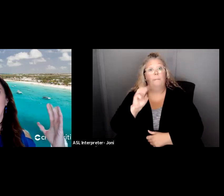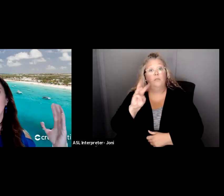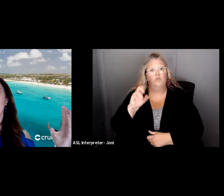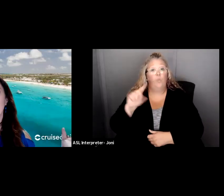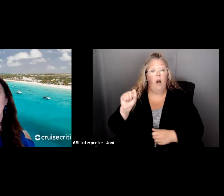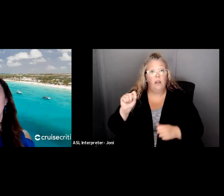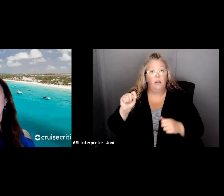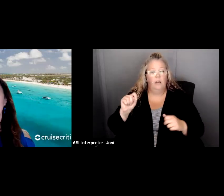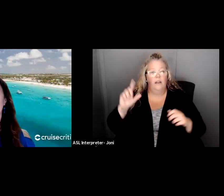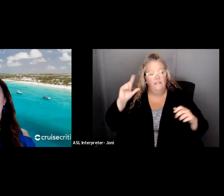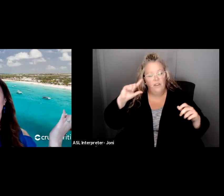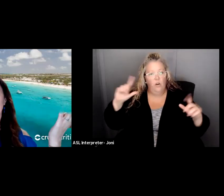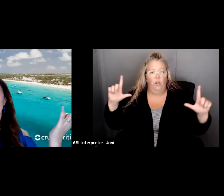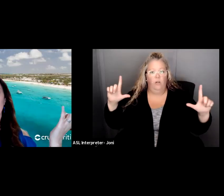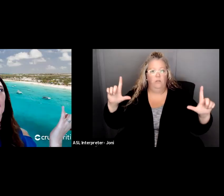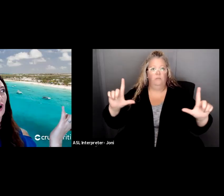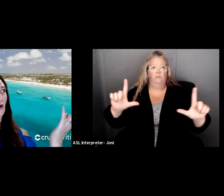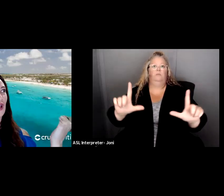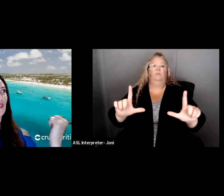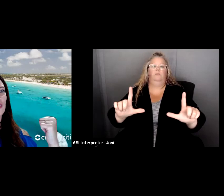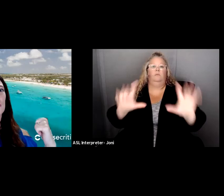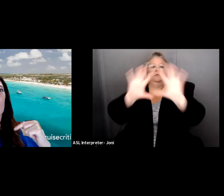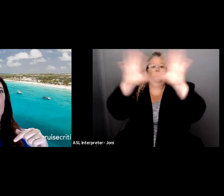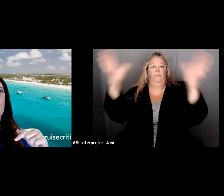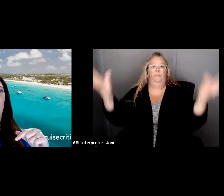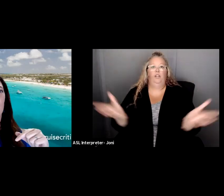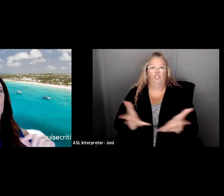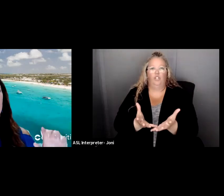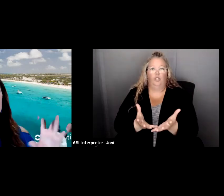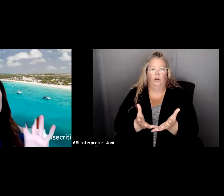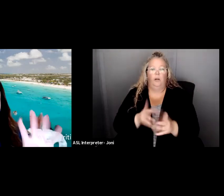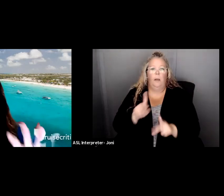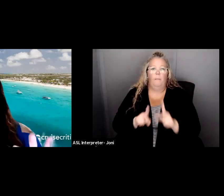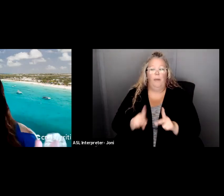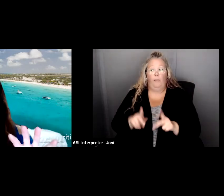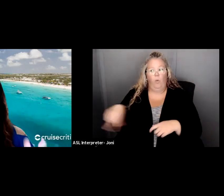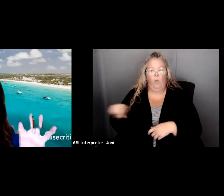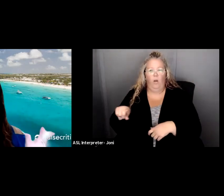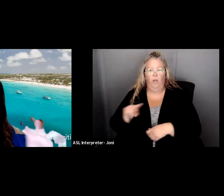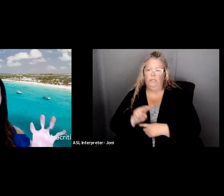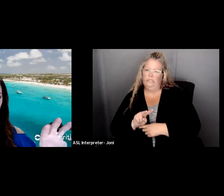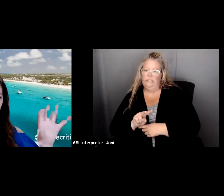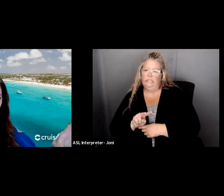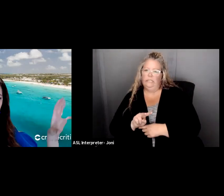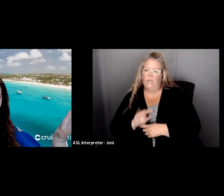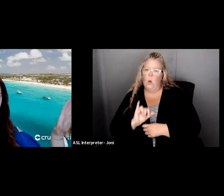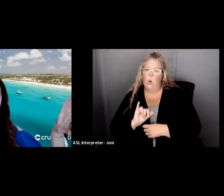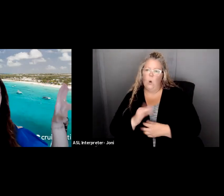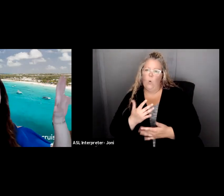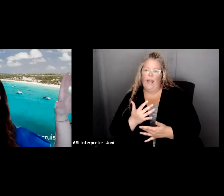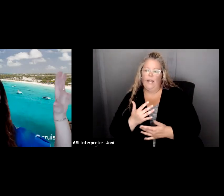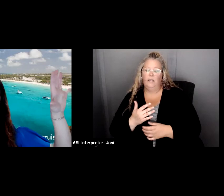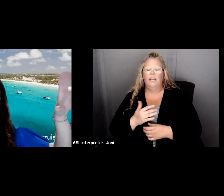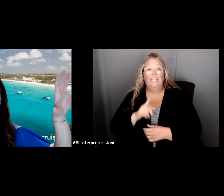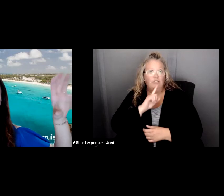it brings people back to, oh, wait, this is what we're about. So through this process, it's actually very beautiful to see